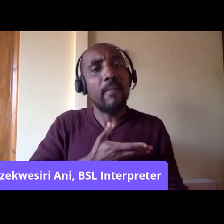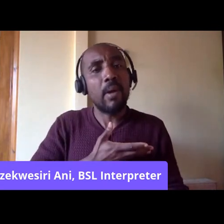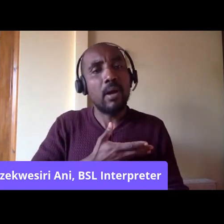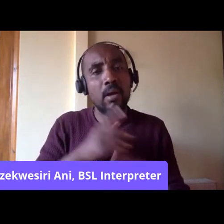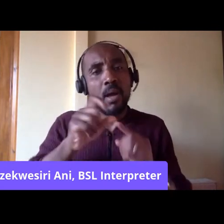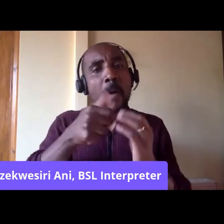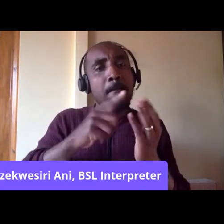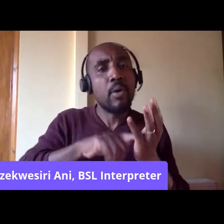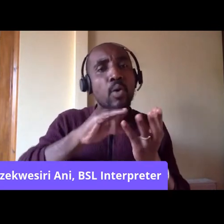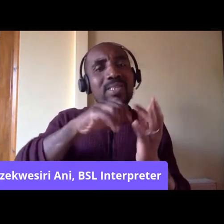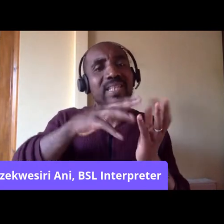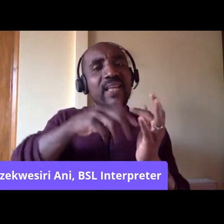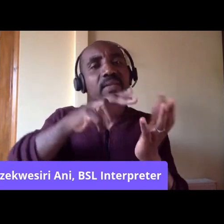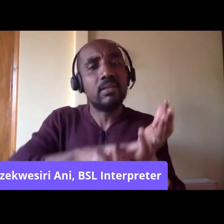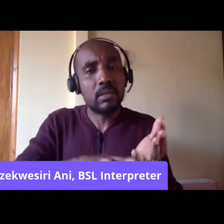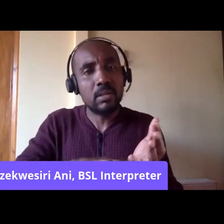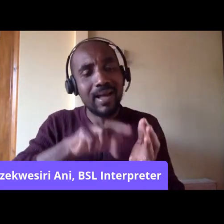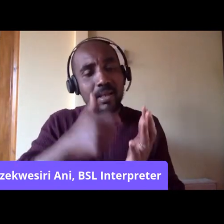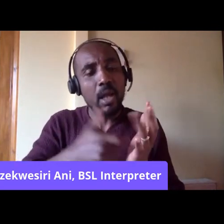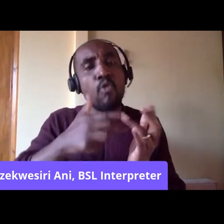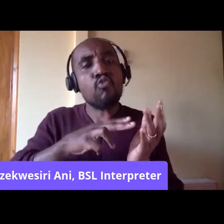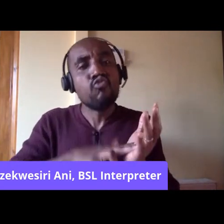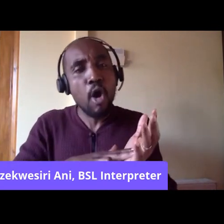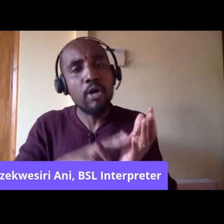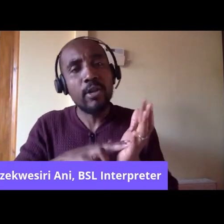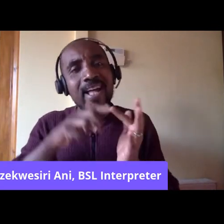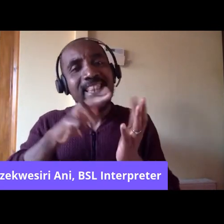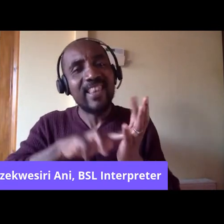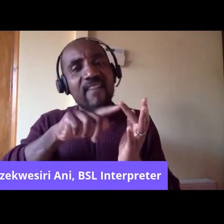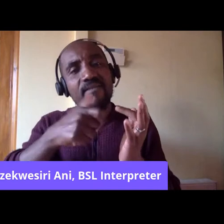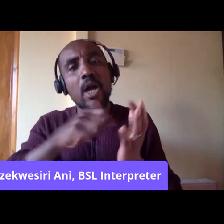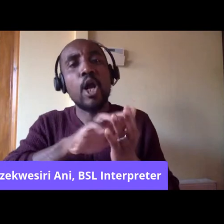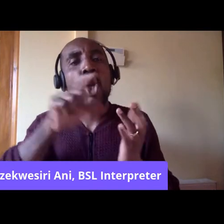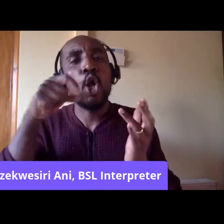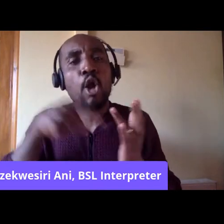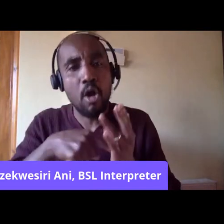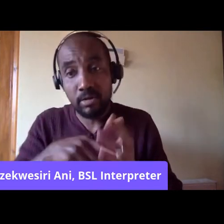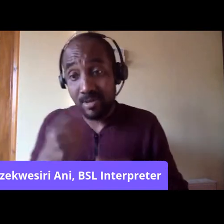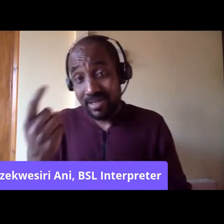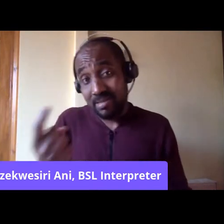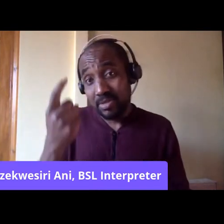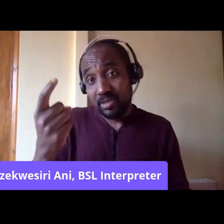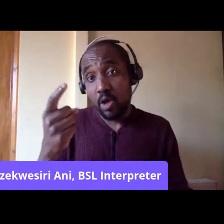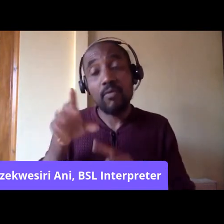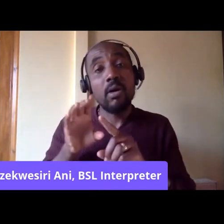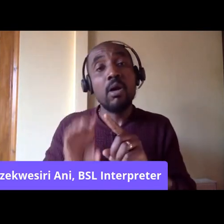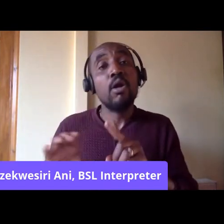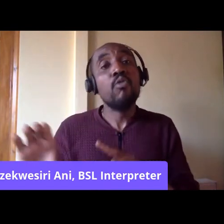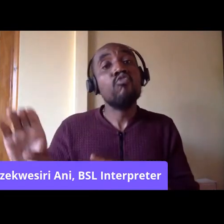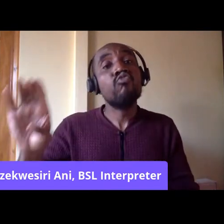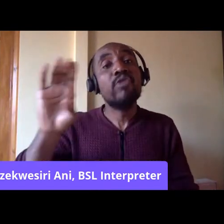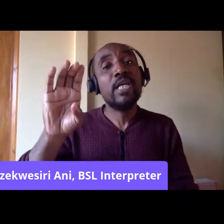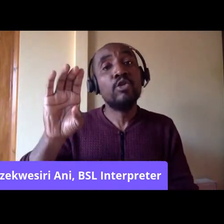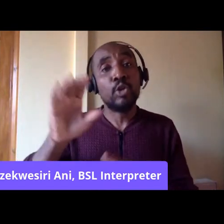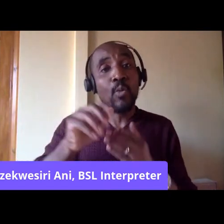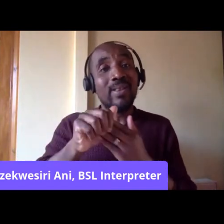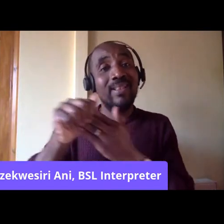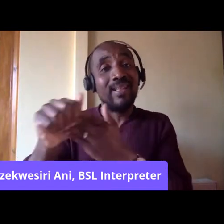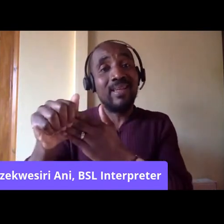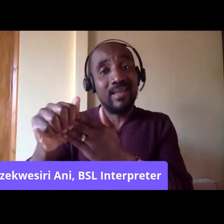Stevenson and Ron Nethercott, who was the regional lead for the